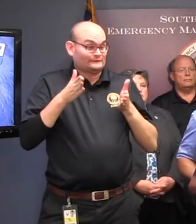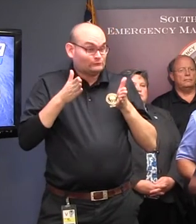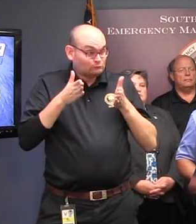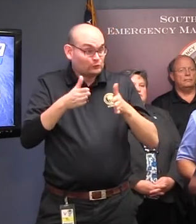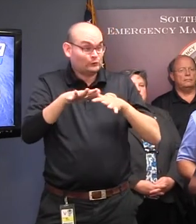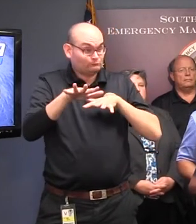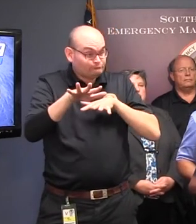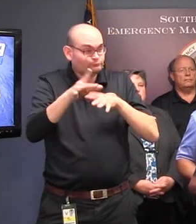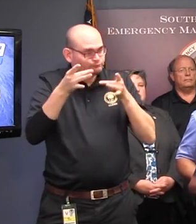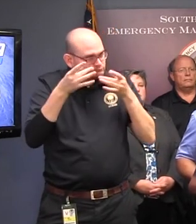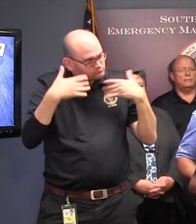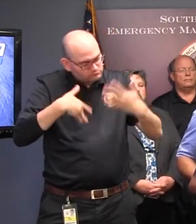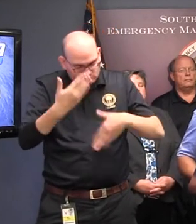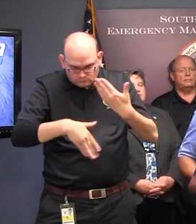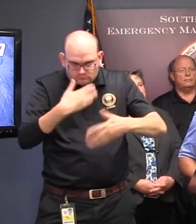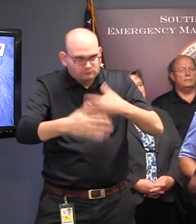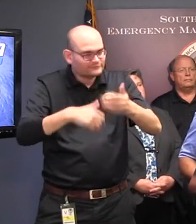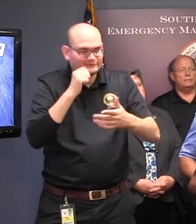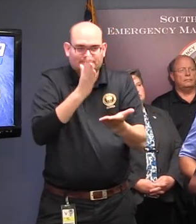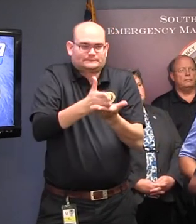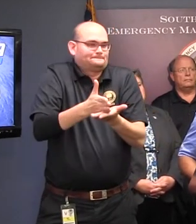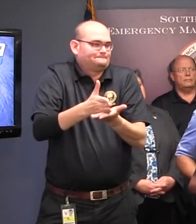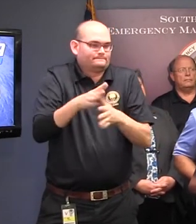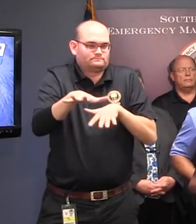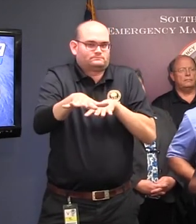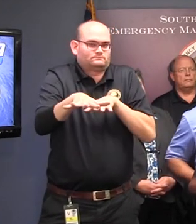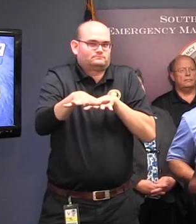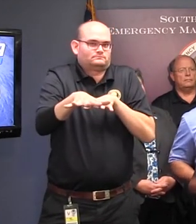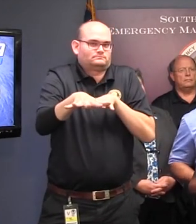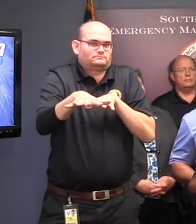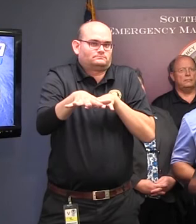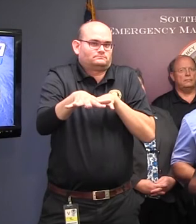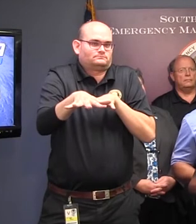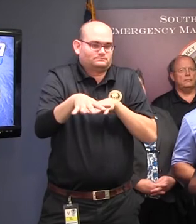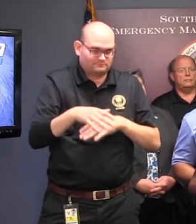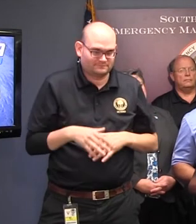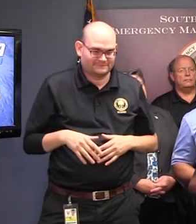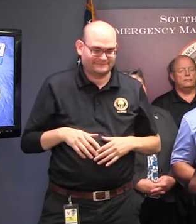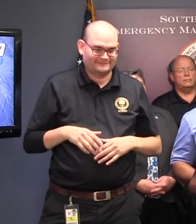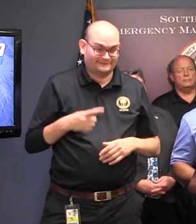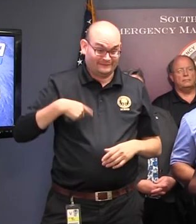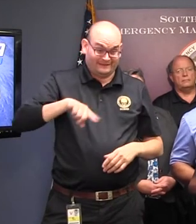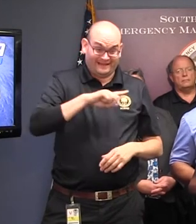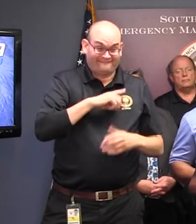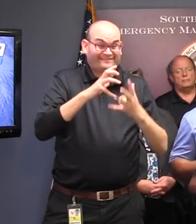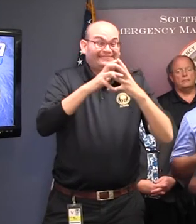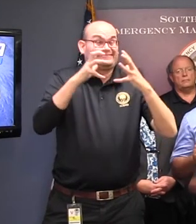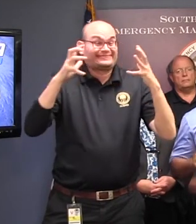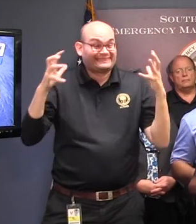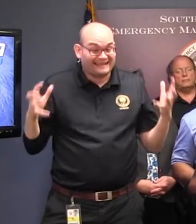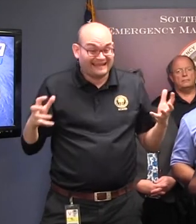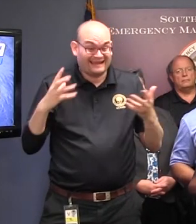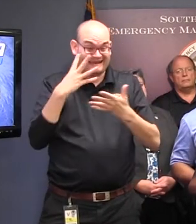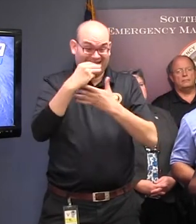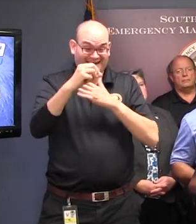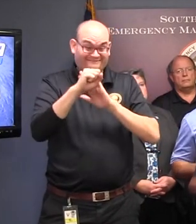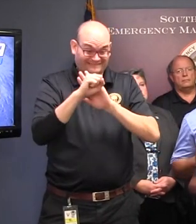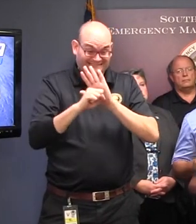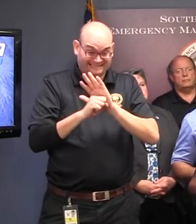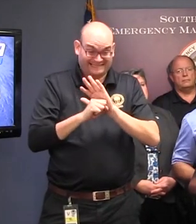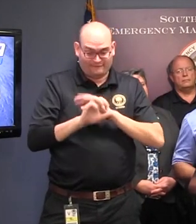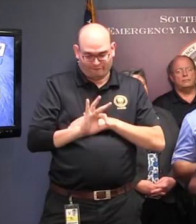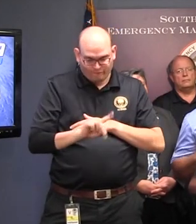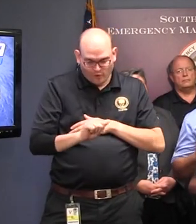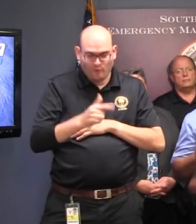on a final note, since we have a lot of out-of-state travelers in our state, I just would like to remind the motoring public